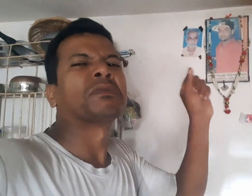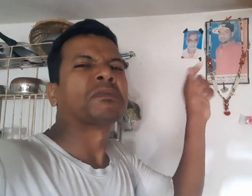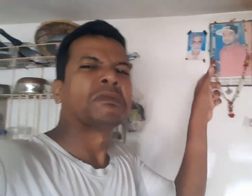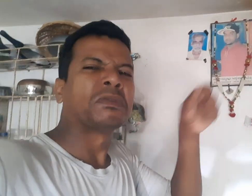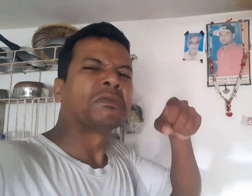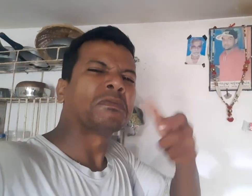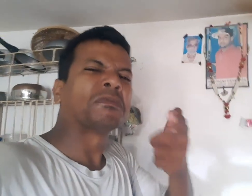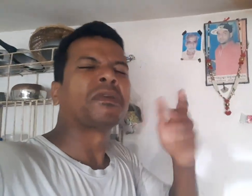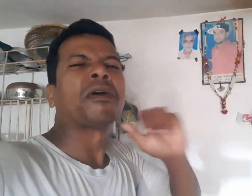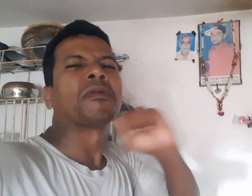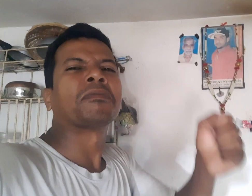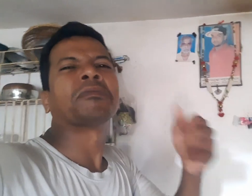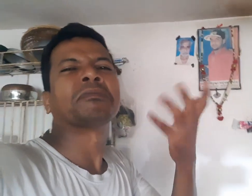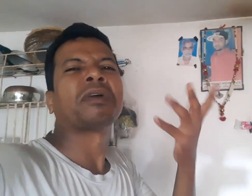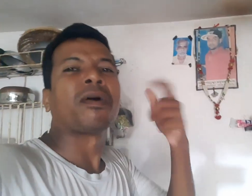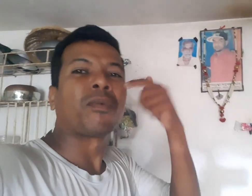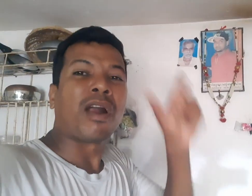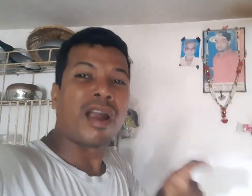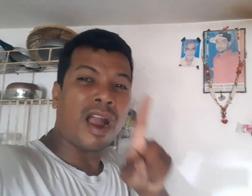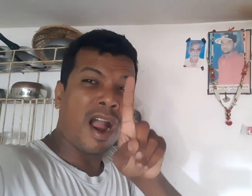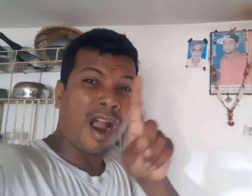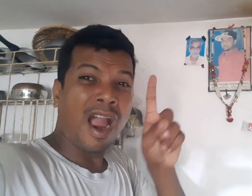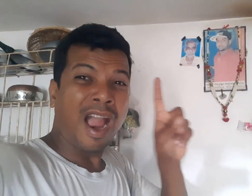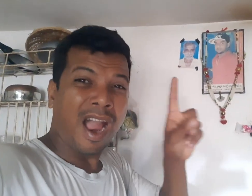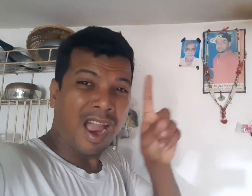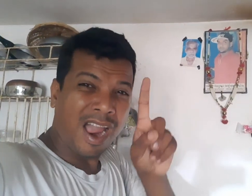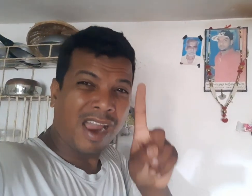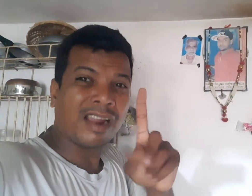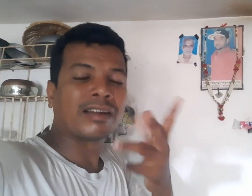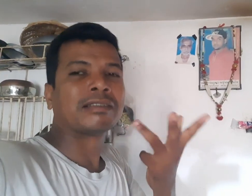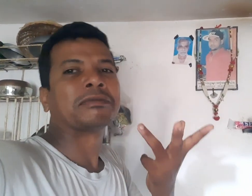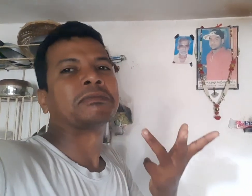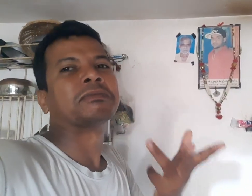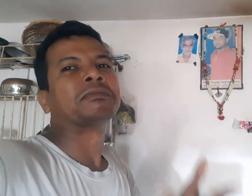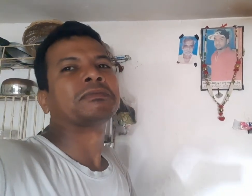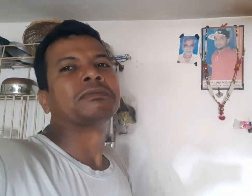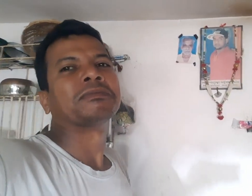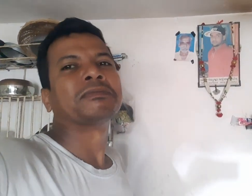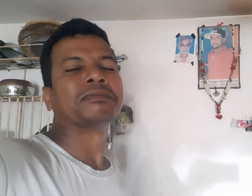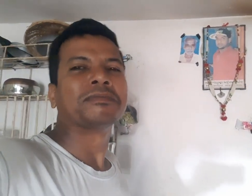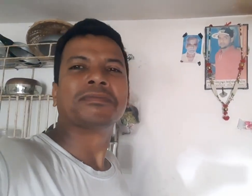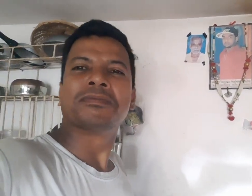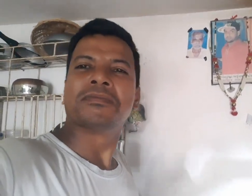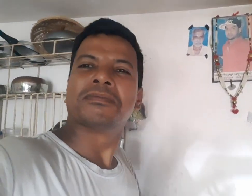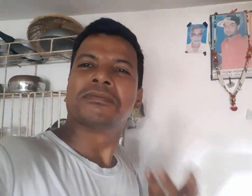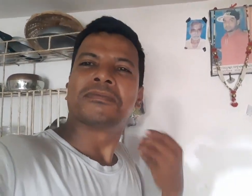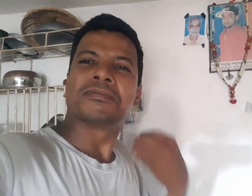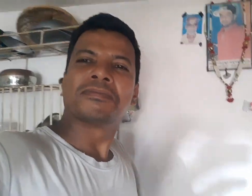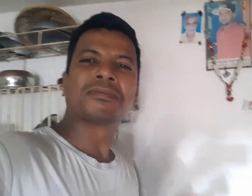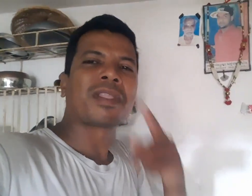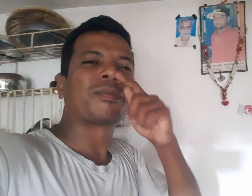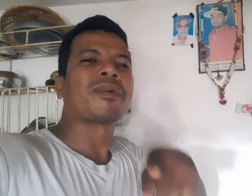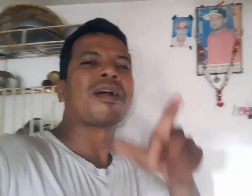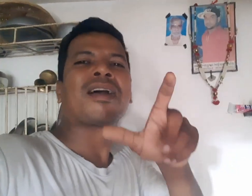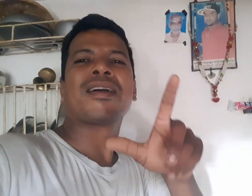I don't know if it's going